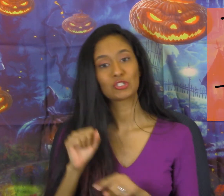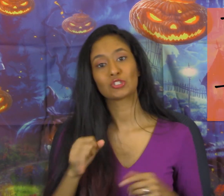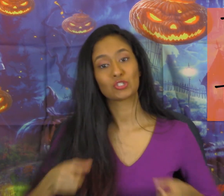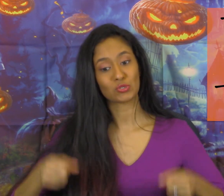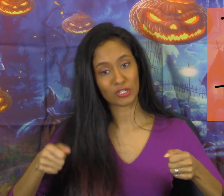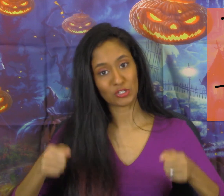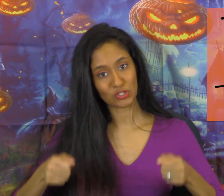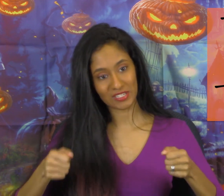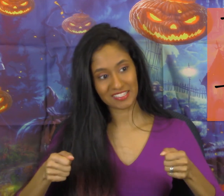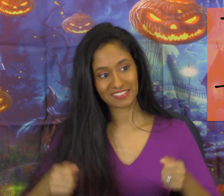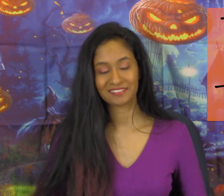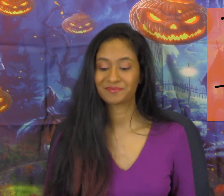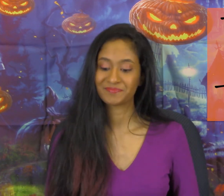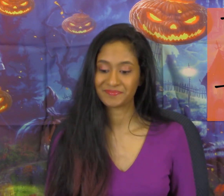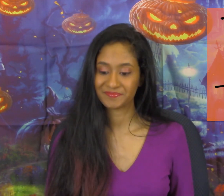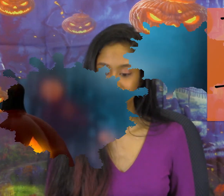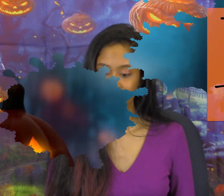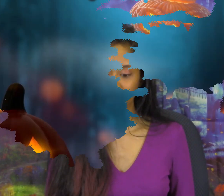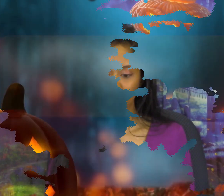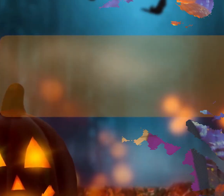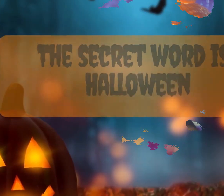Trick or Treat Or